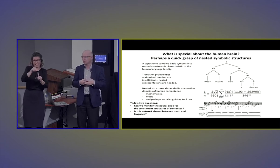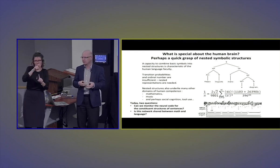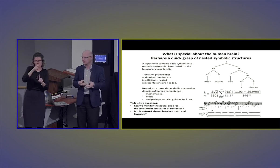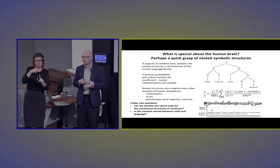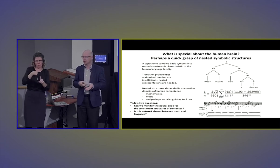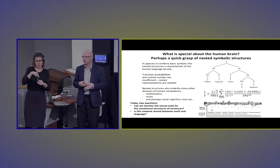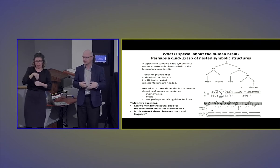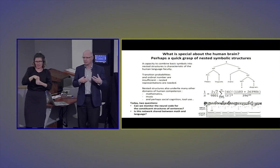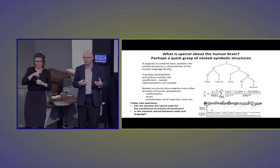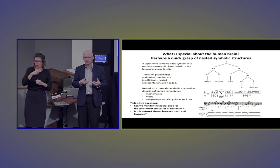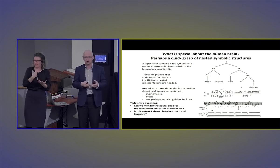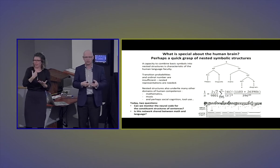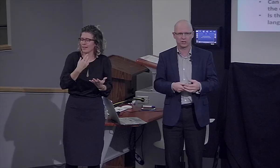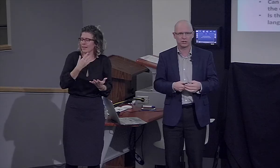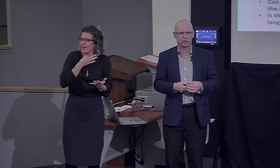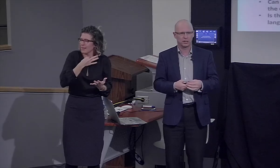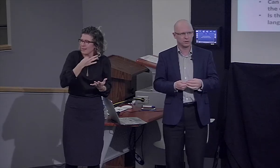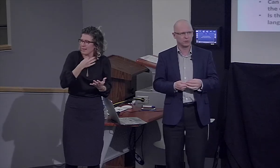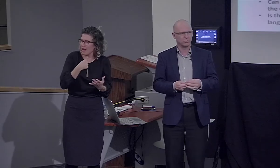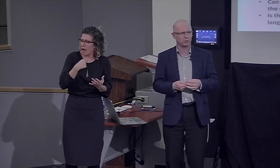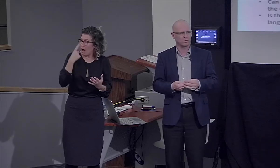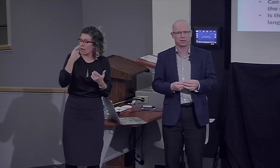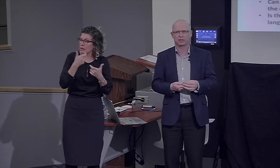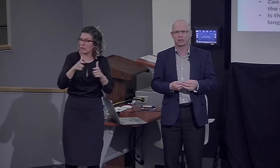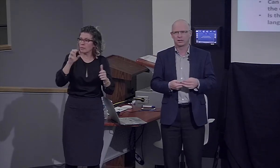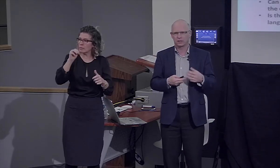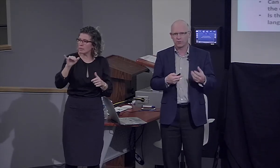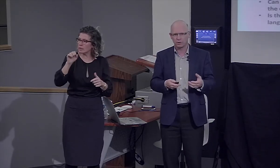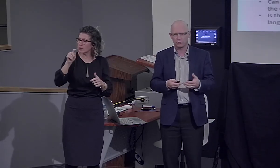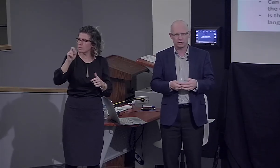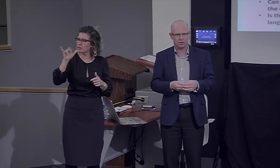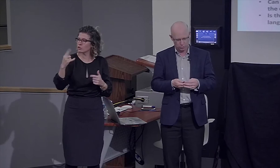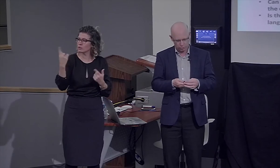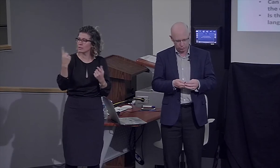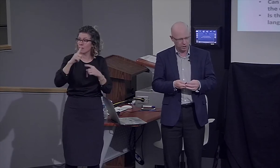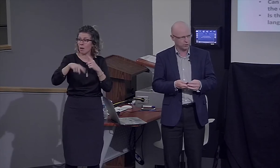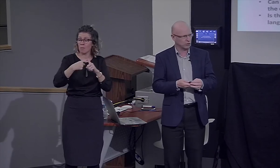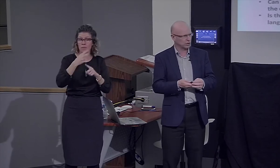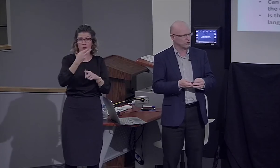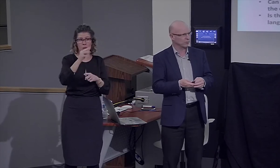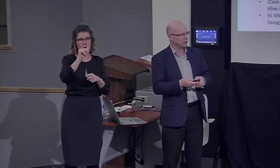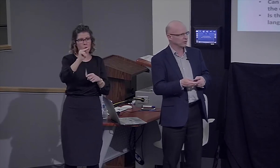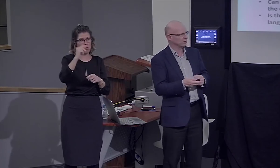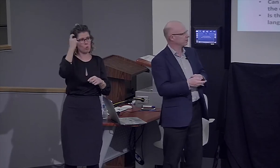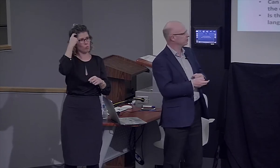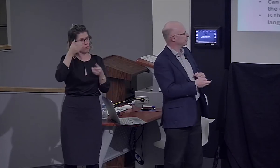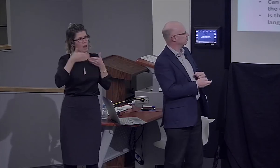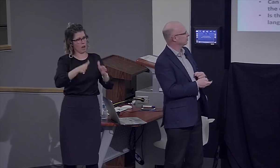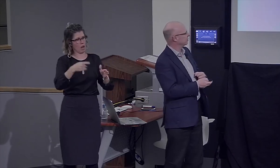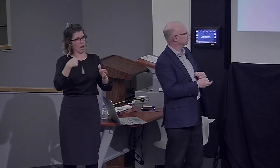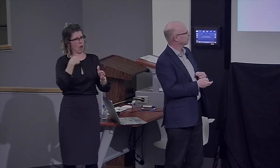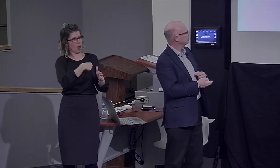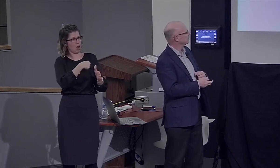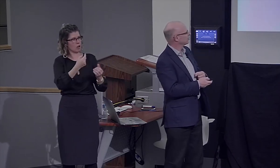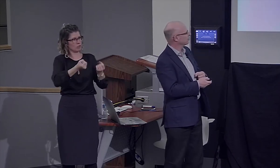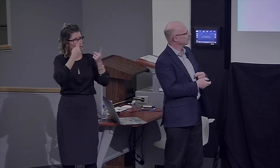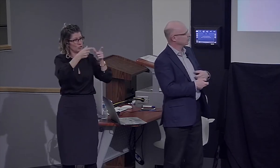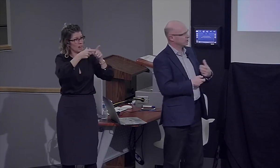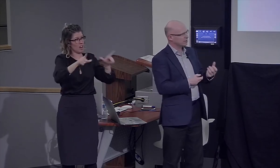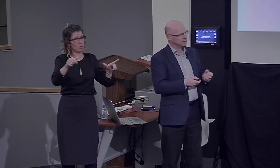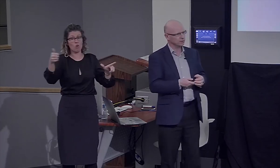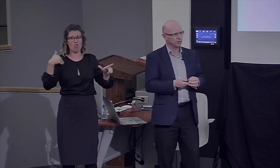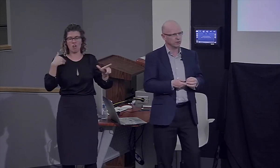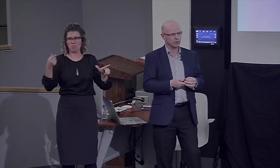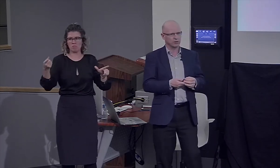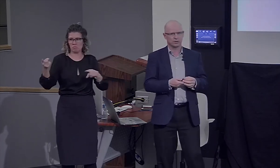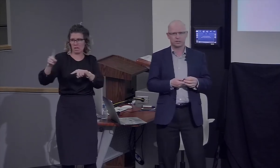mystery here. Something changed in the human brain that allows us to do language in a way that other species do not. So, we